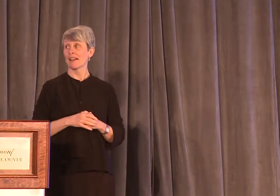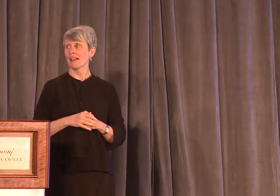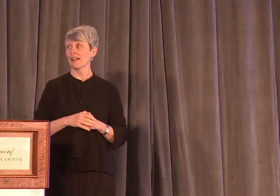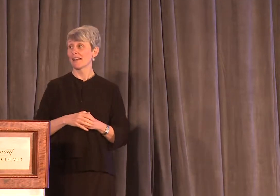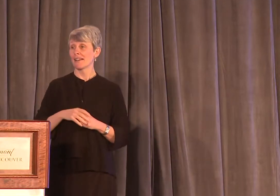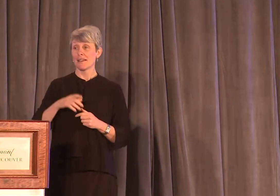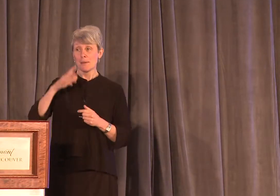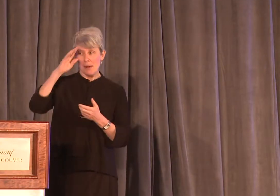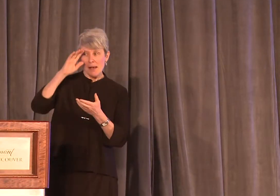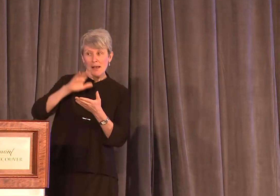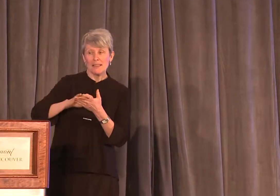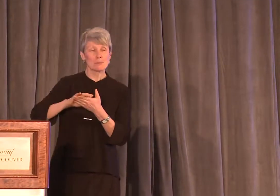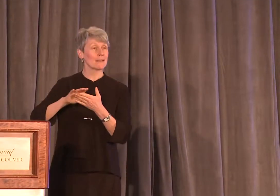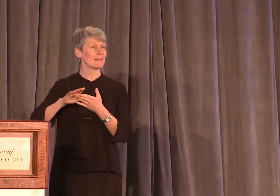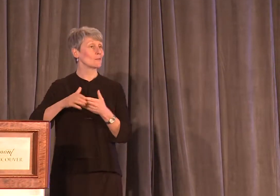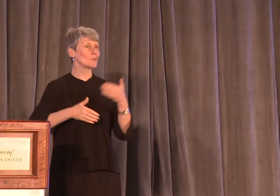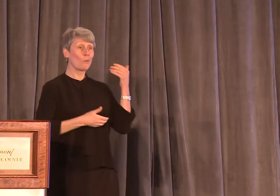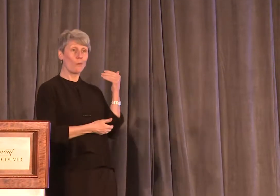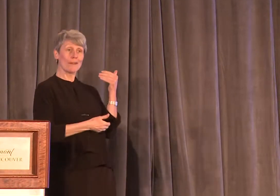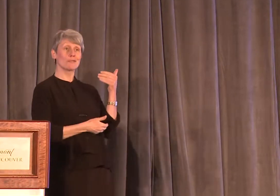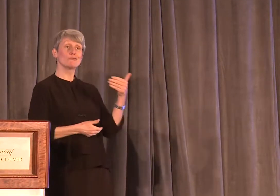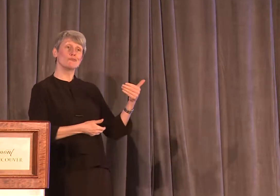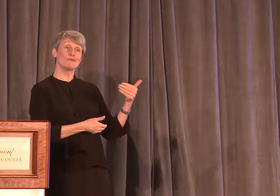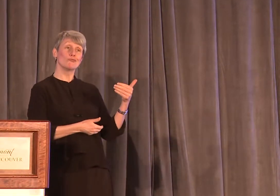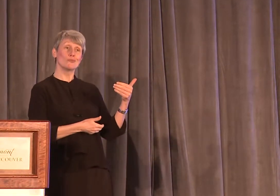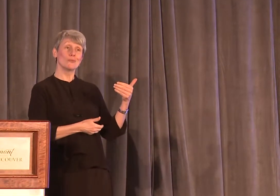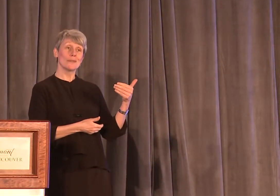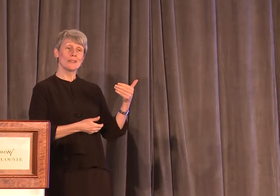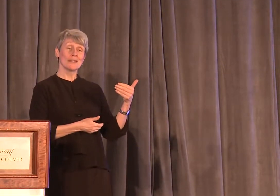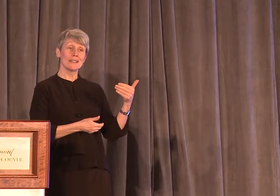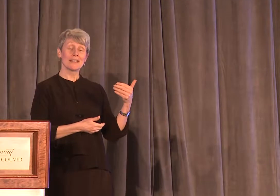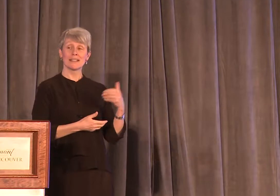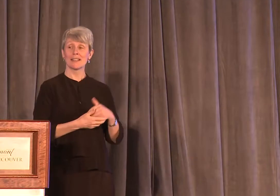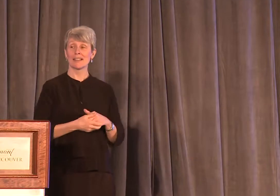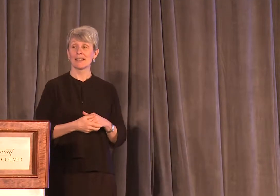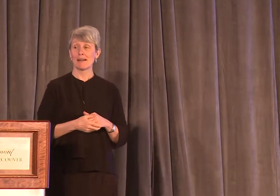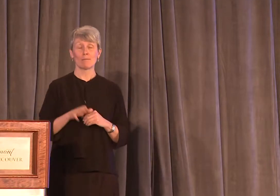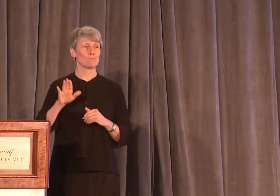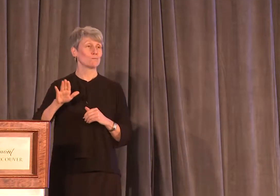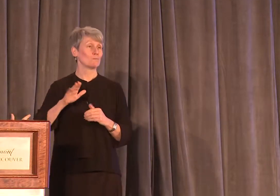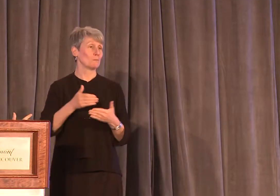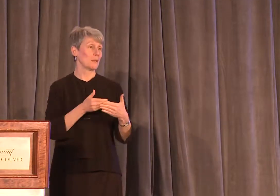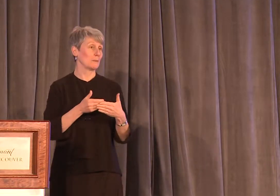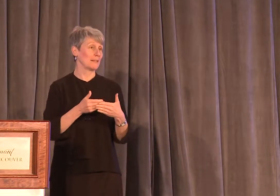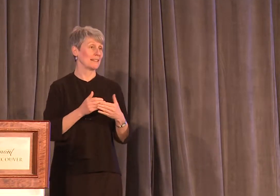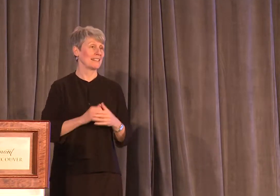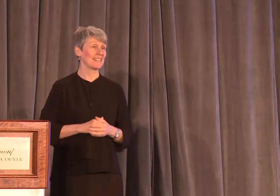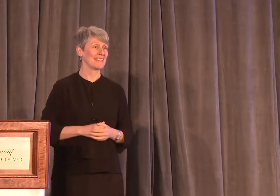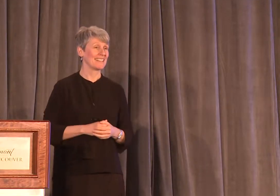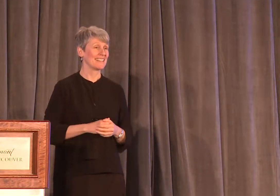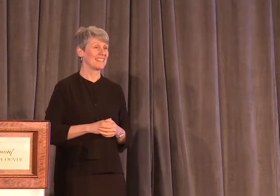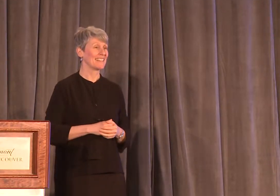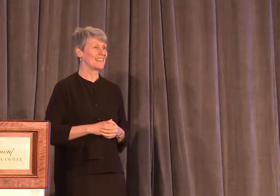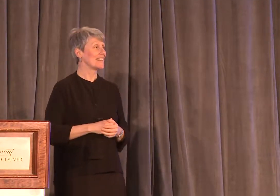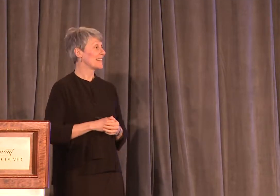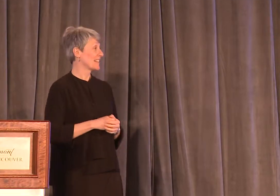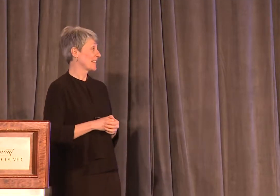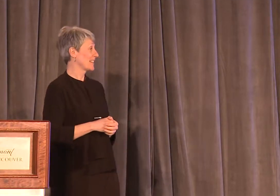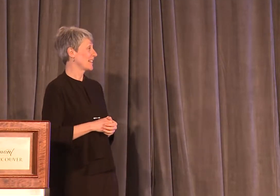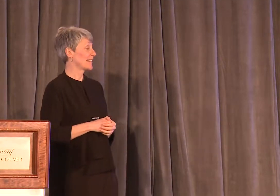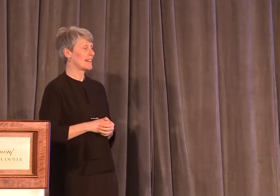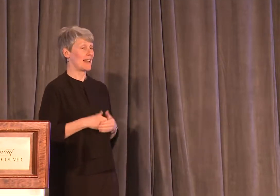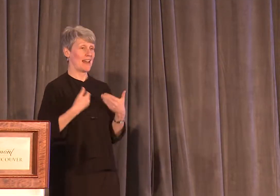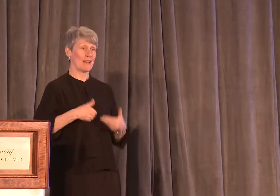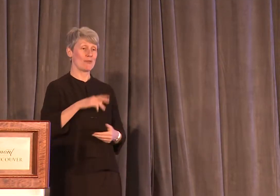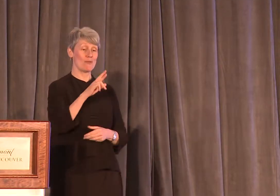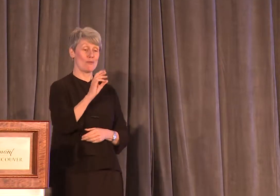husband who's holding the baby, or the baby. So as you have heard, I'm Robin